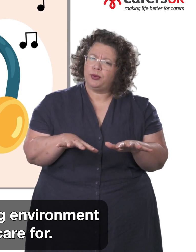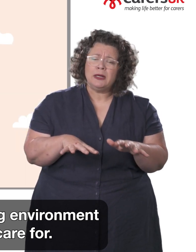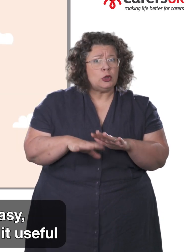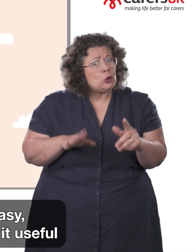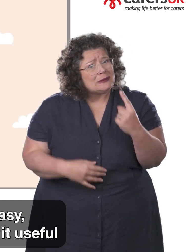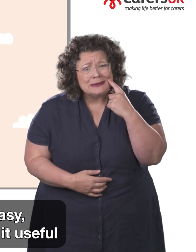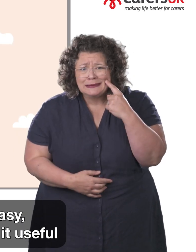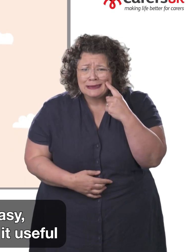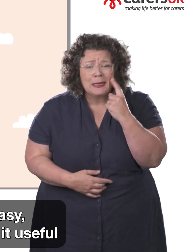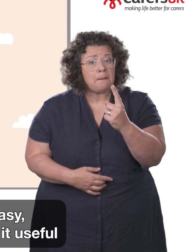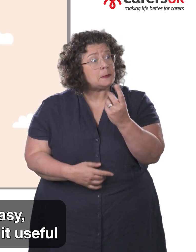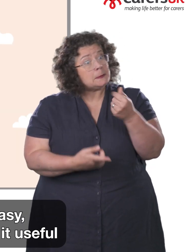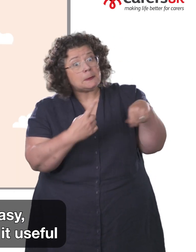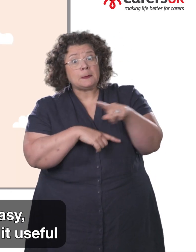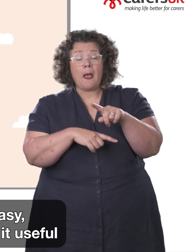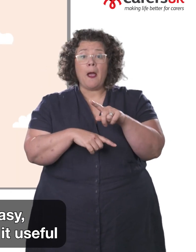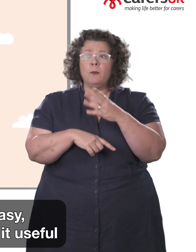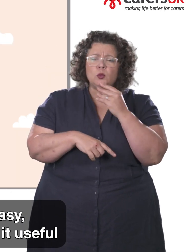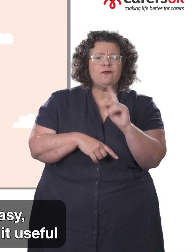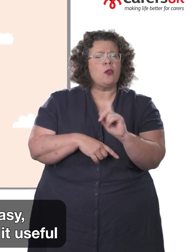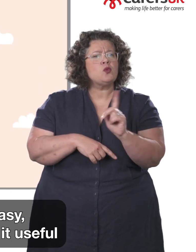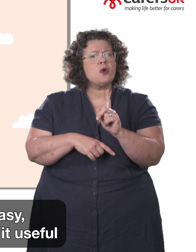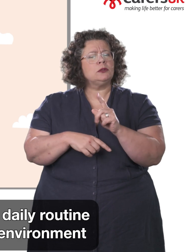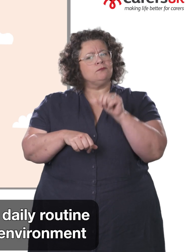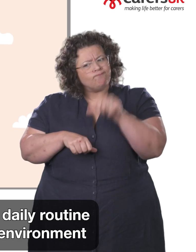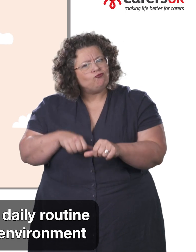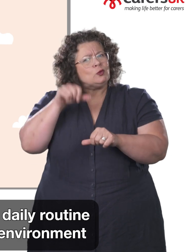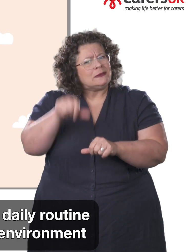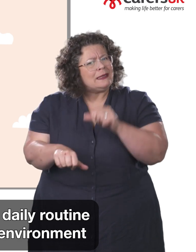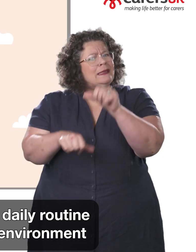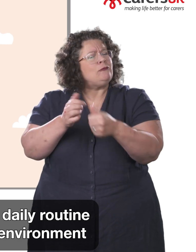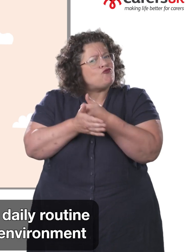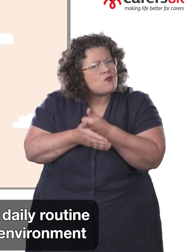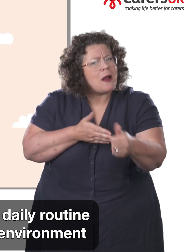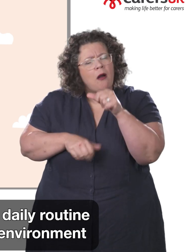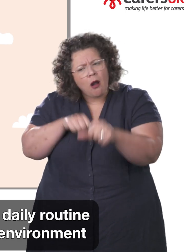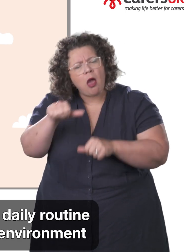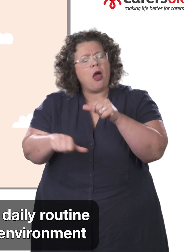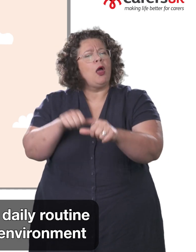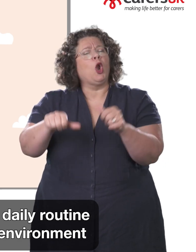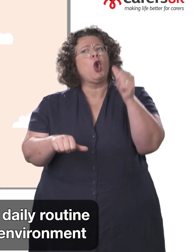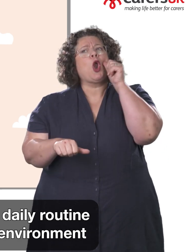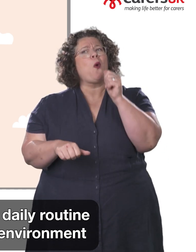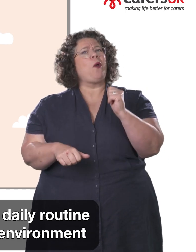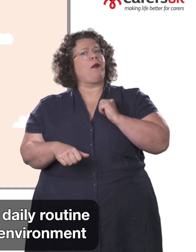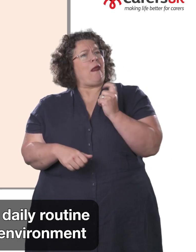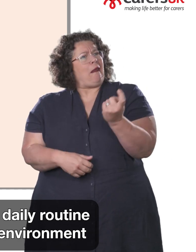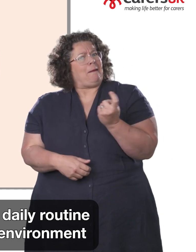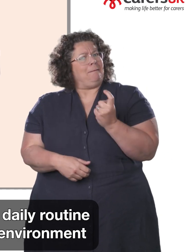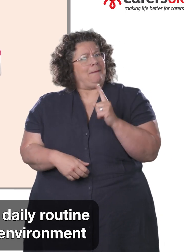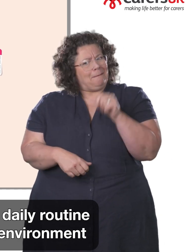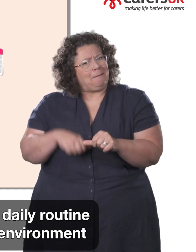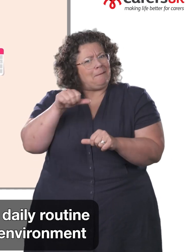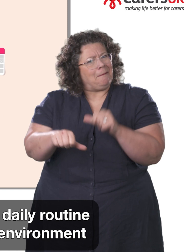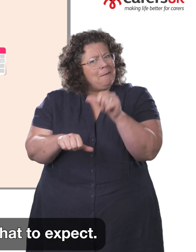for. It's not always easy, but some carers find it useful to try to stick to a regular daily routine to help create a